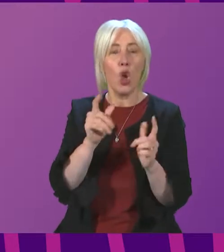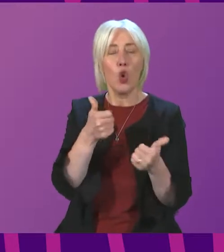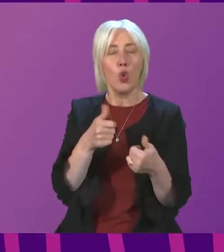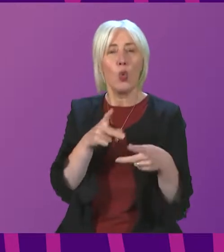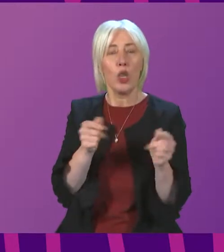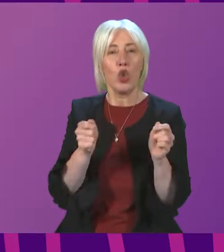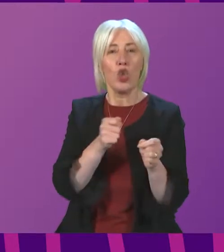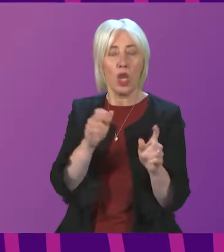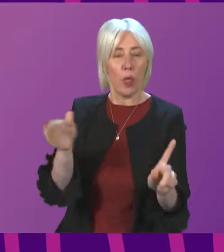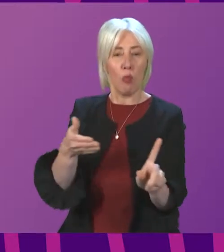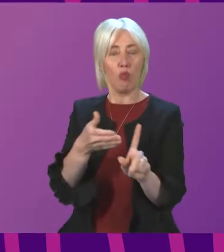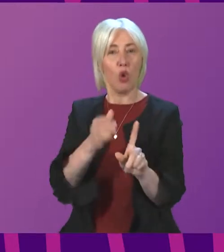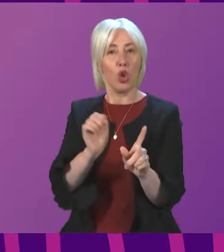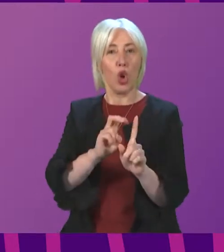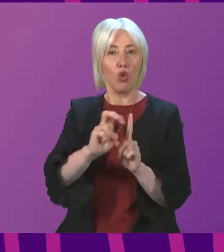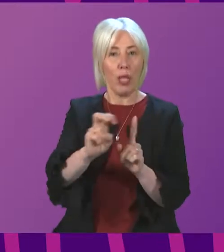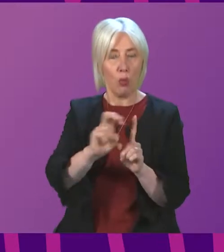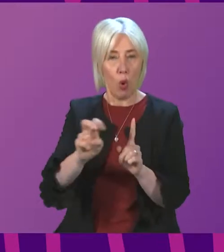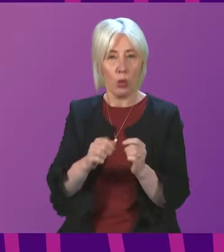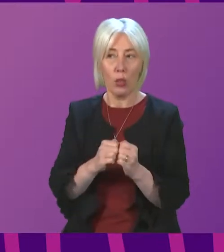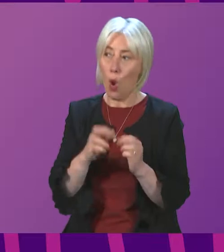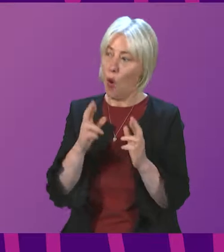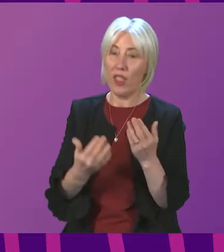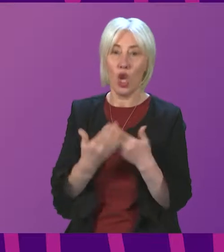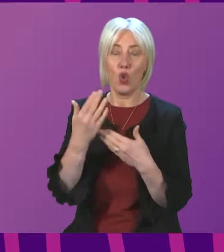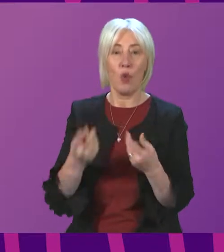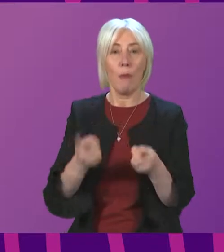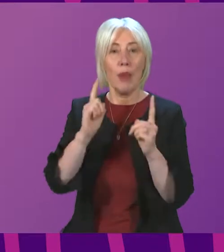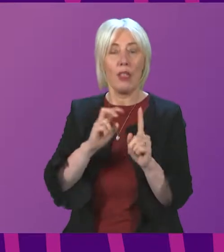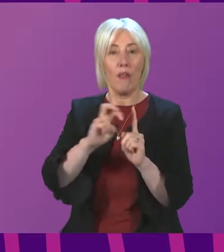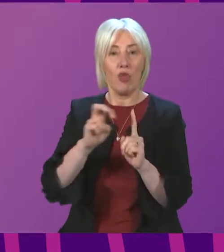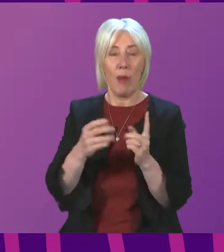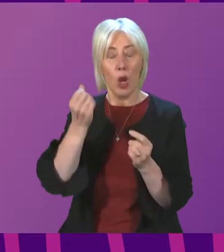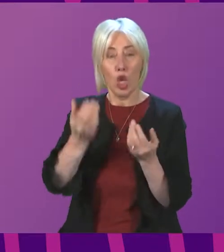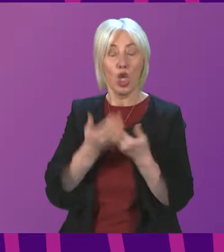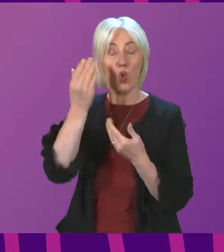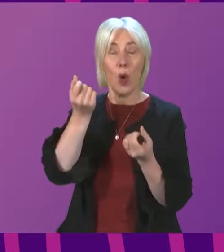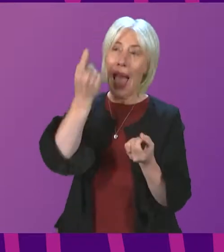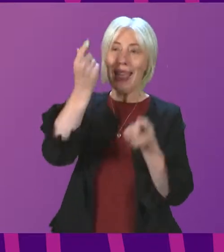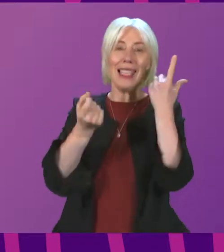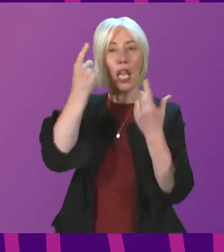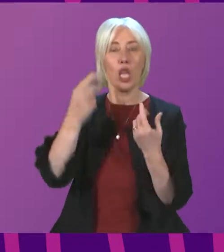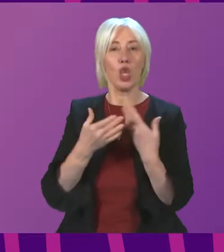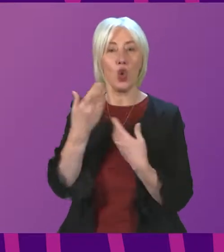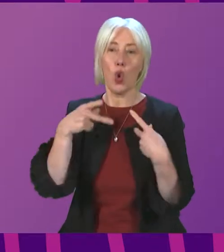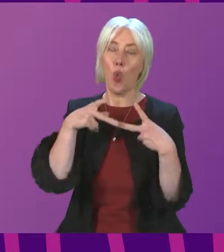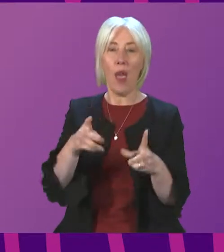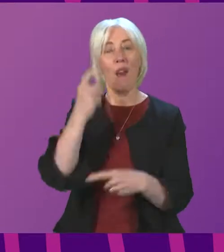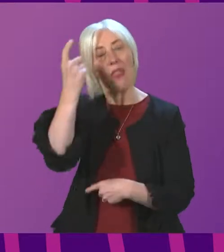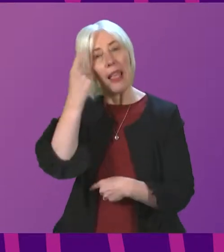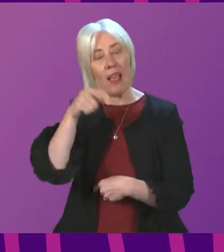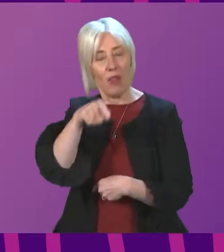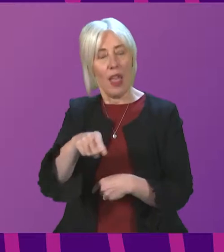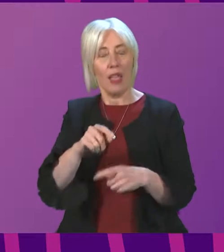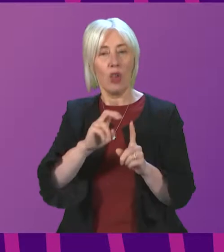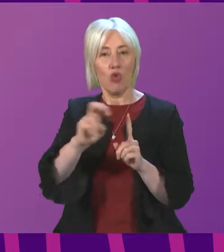transport. A new Transport Minister, we hope, will bring a new way of thinking and a fresh perspective, which is badly needed. There is a big job